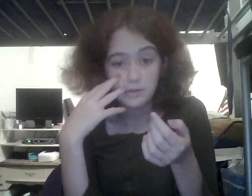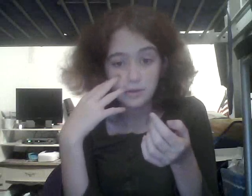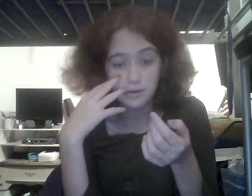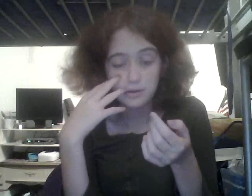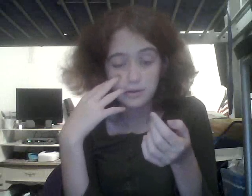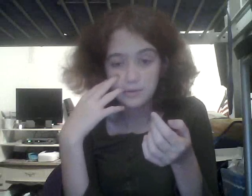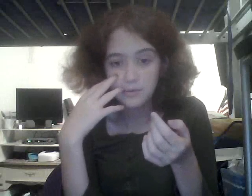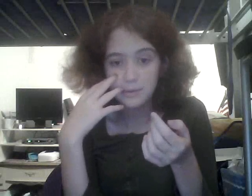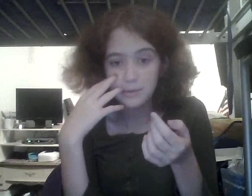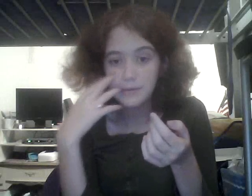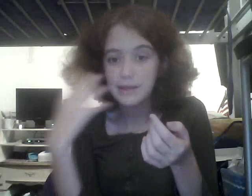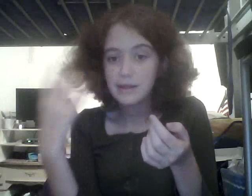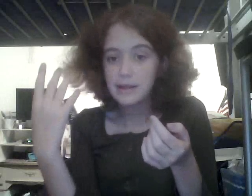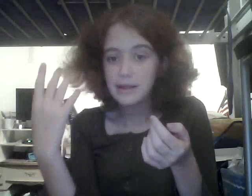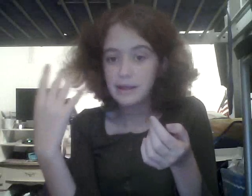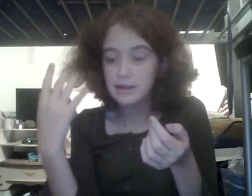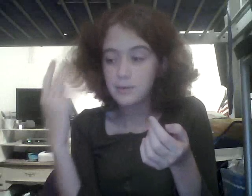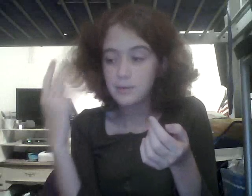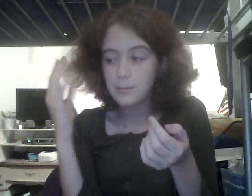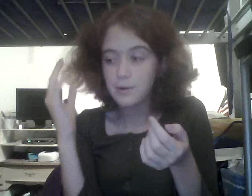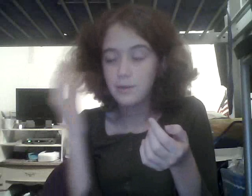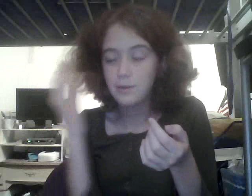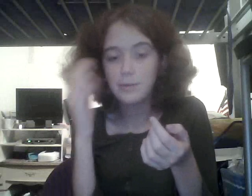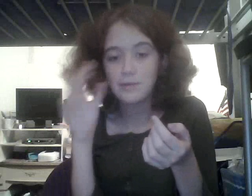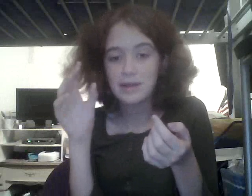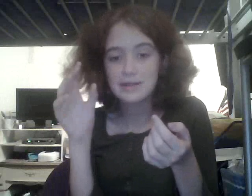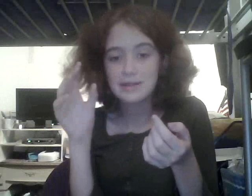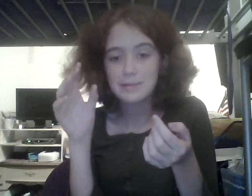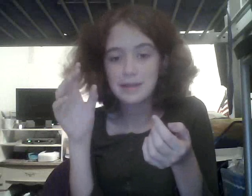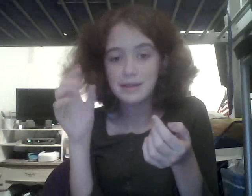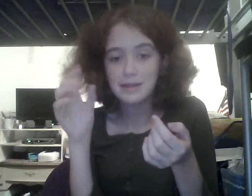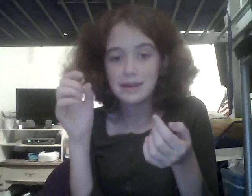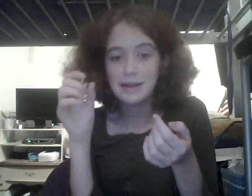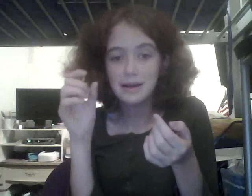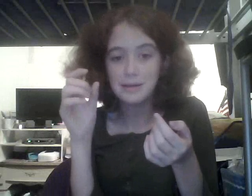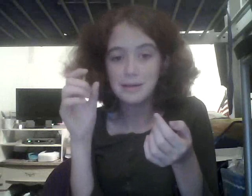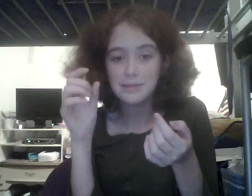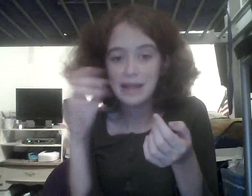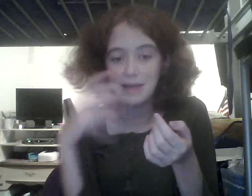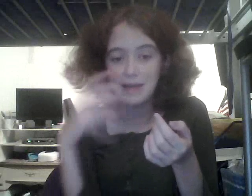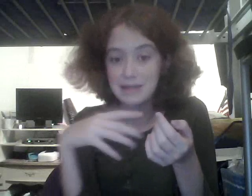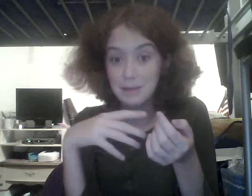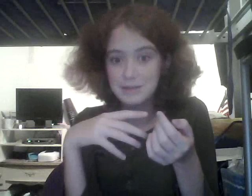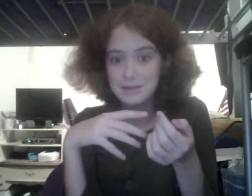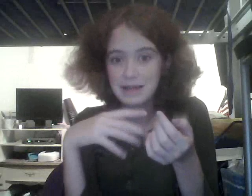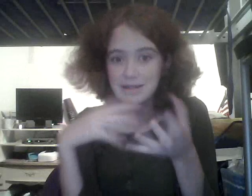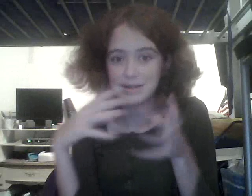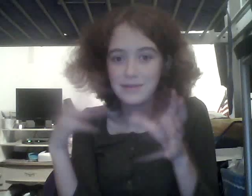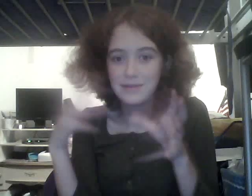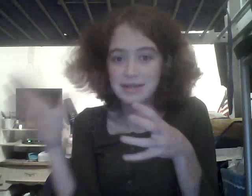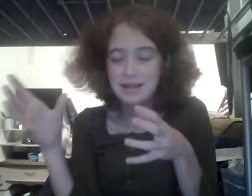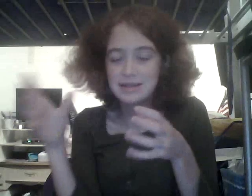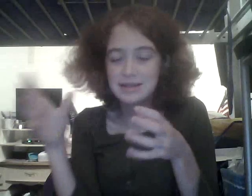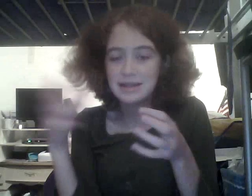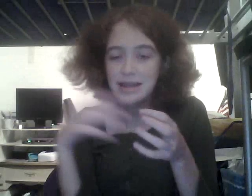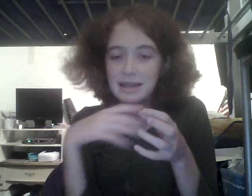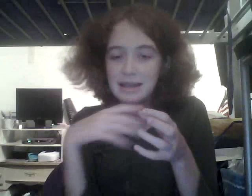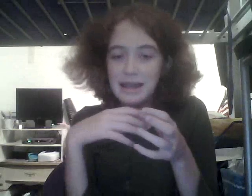from it. And I remember all of my friends kept telling, um, I was in Alps classes, advanced classes, and they kept